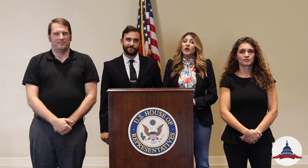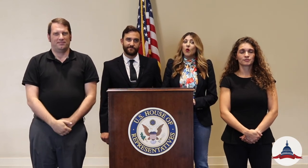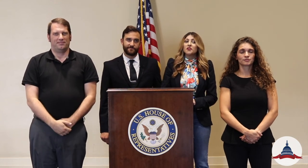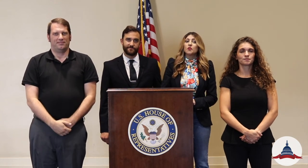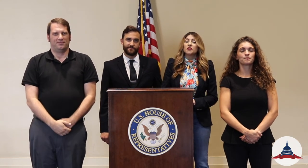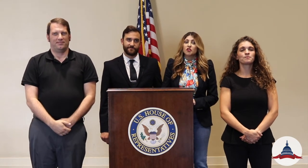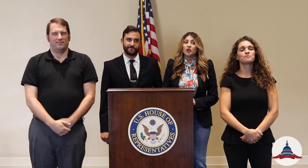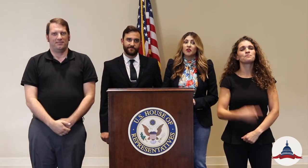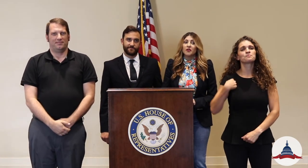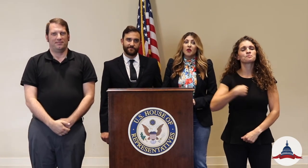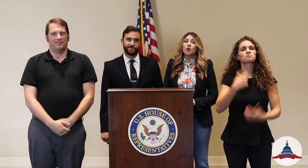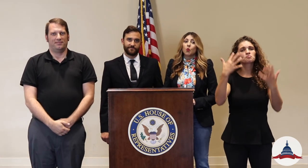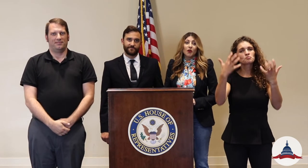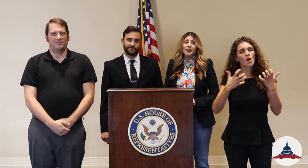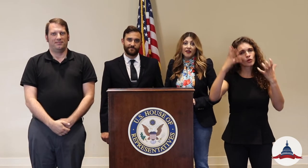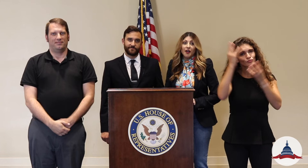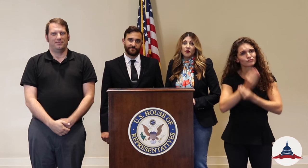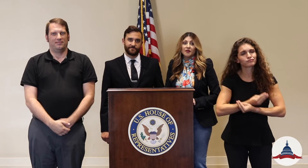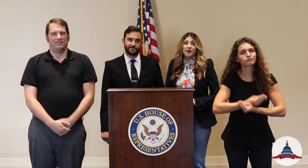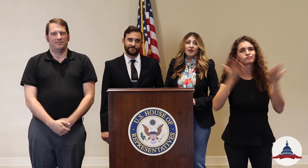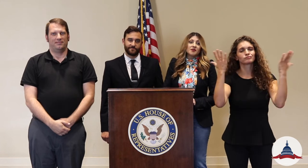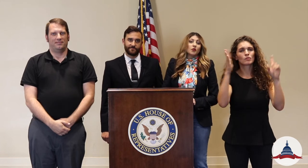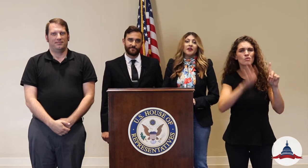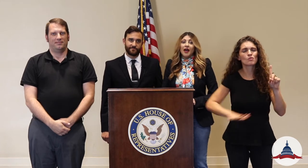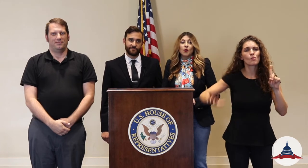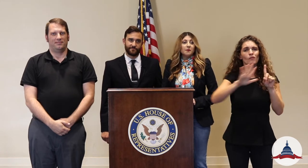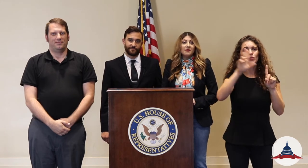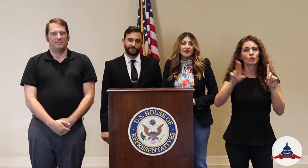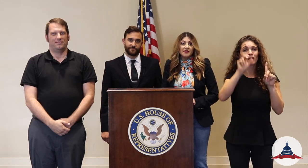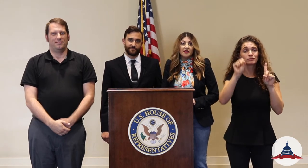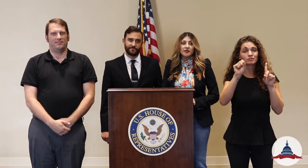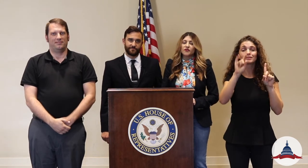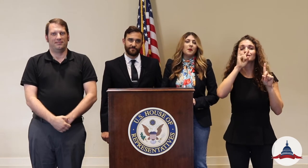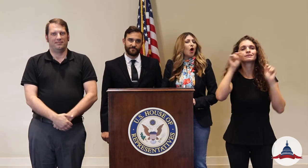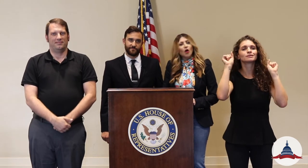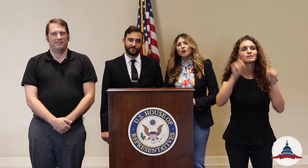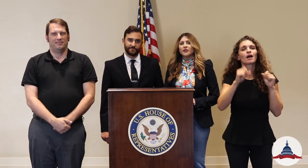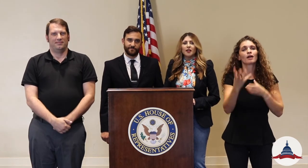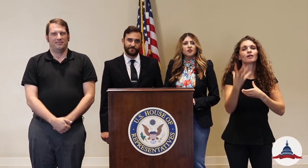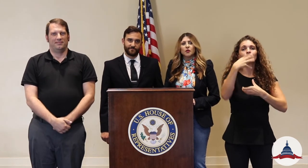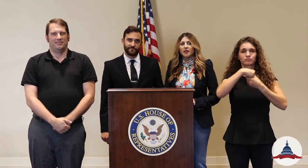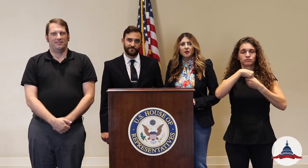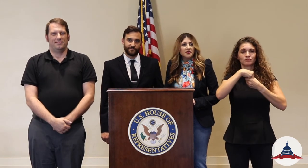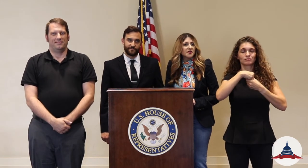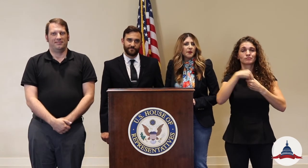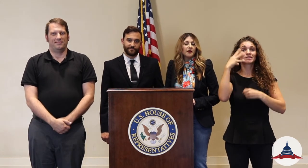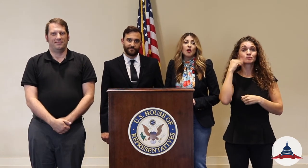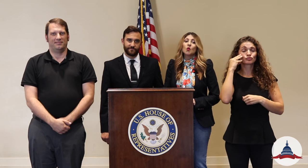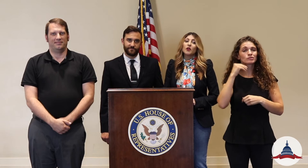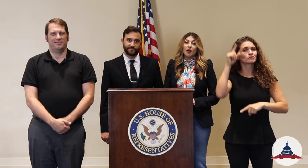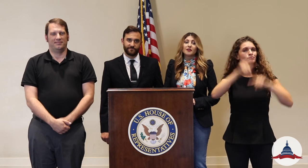We want to ensure the word got out so that our amazing kids from all over the country can